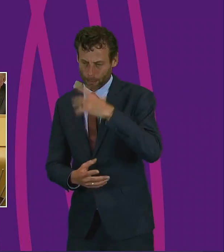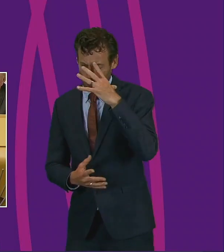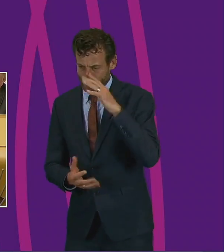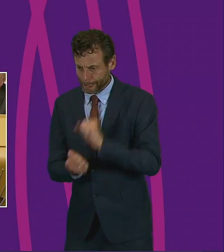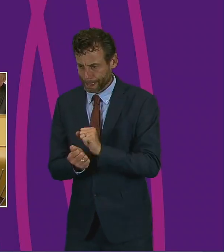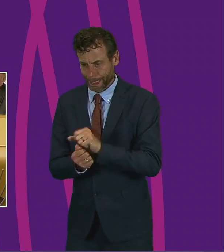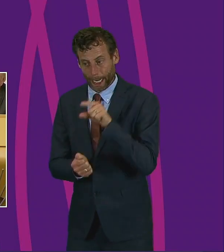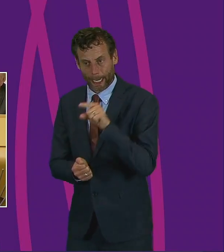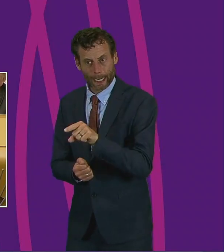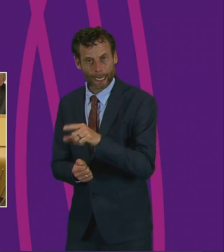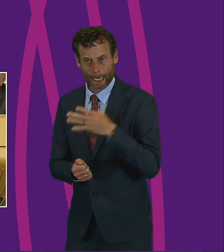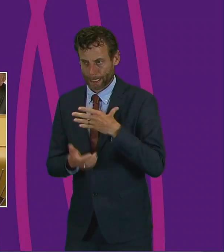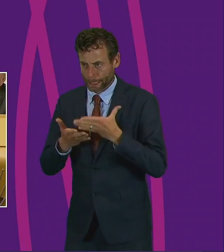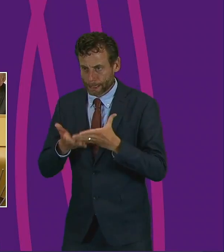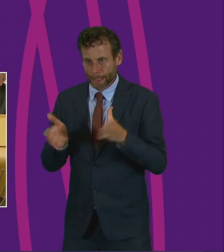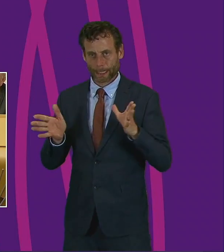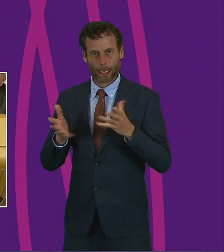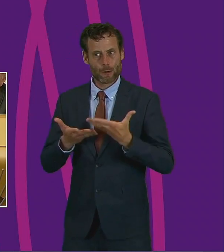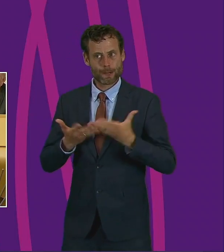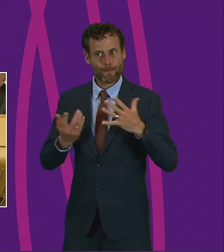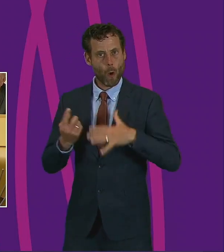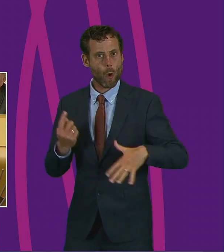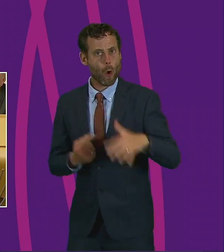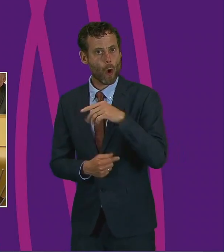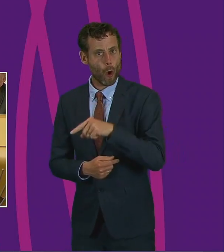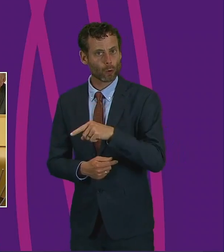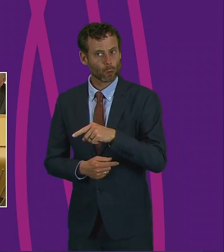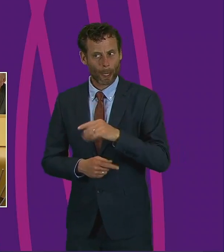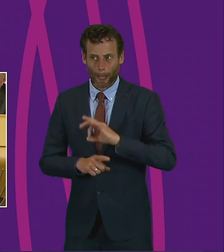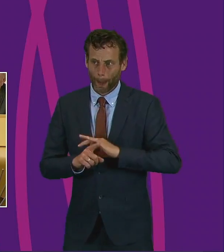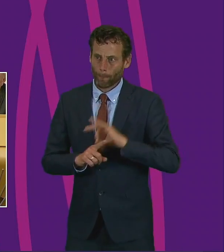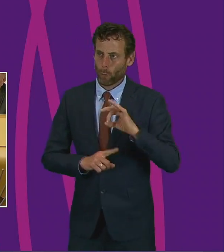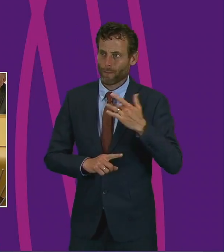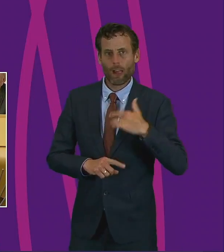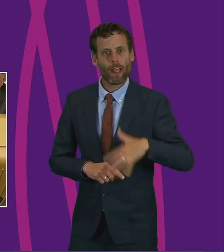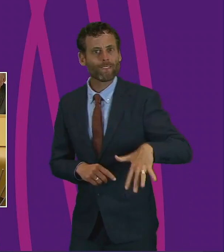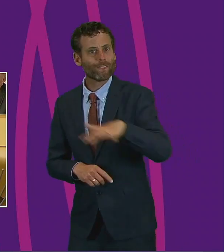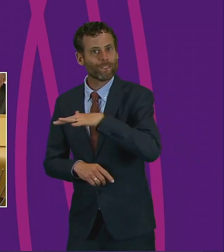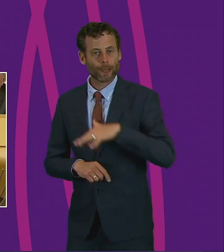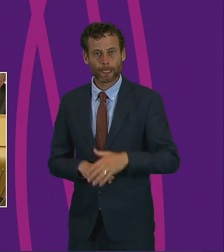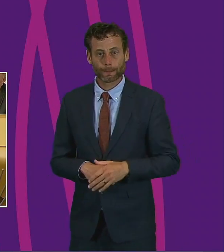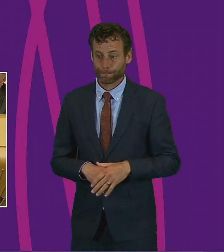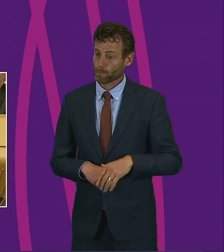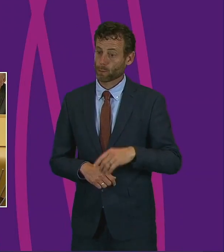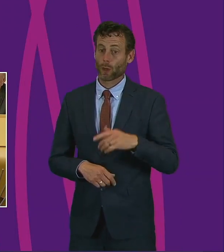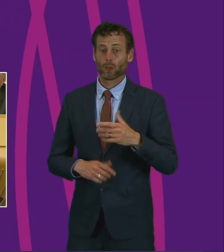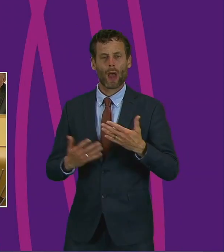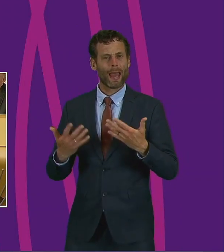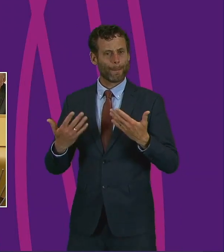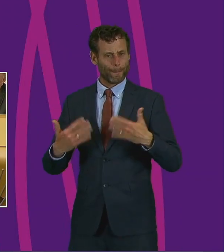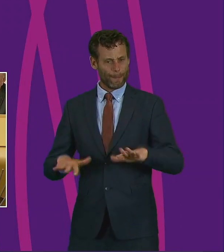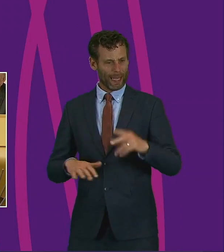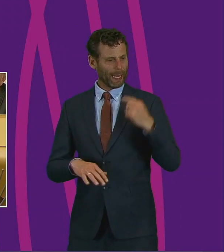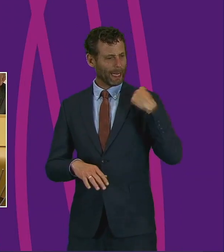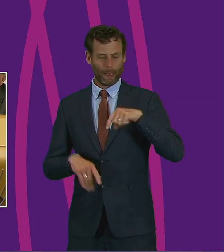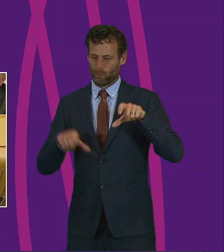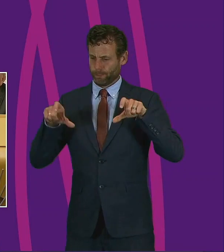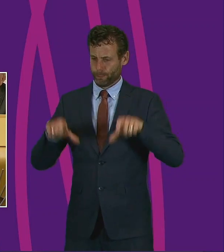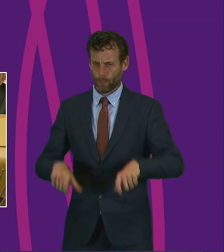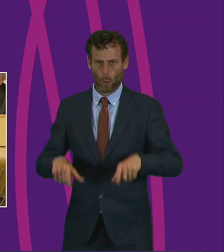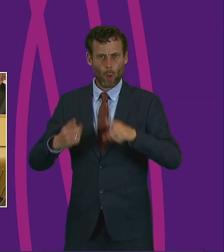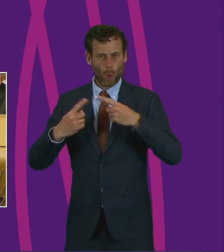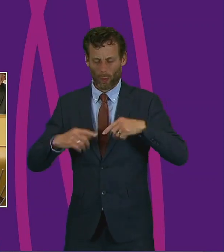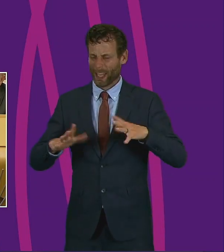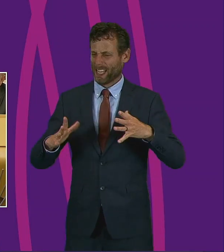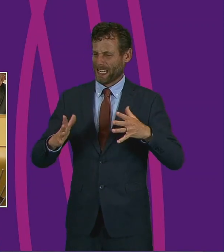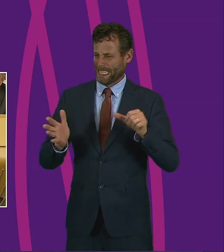communities. The crisis has accelerated innovation in a way that we live our lives. I guess we've been forced to